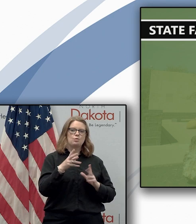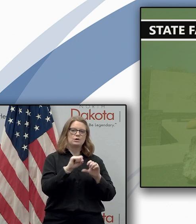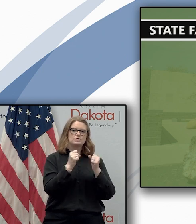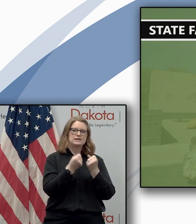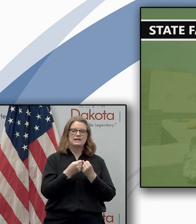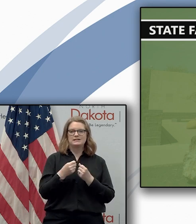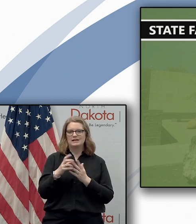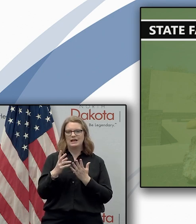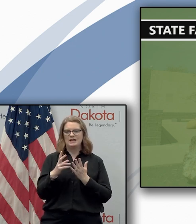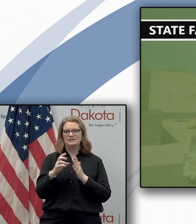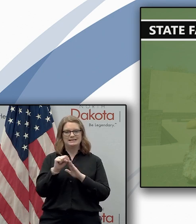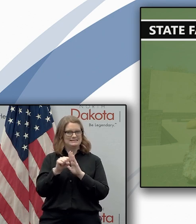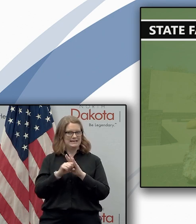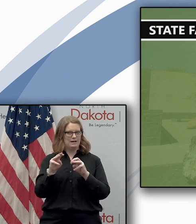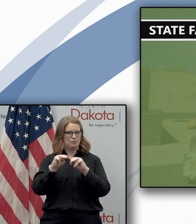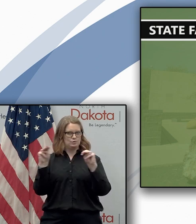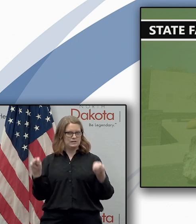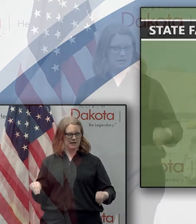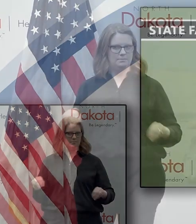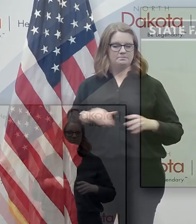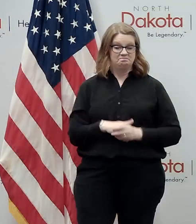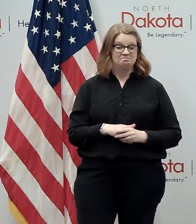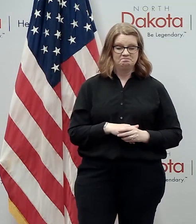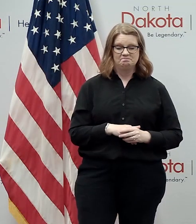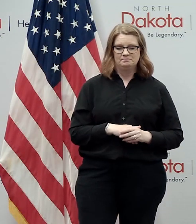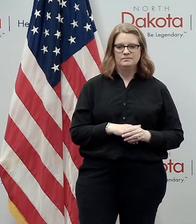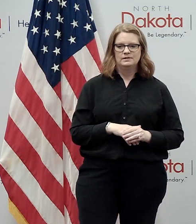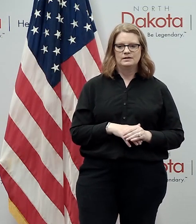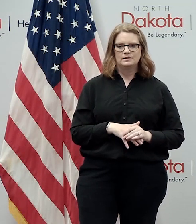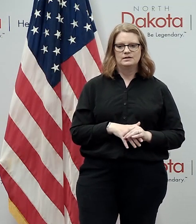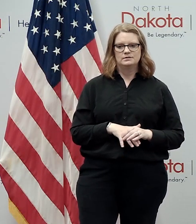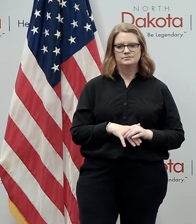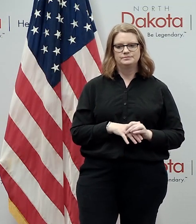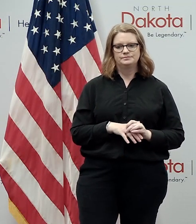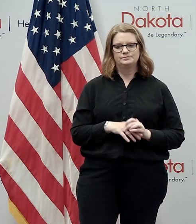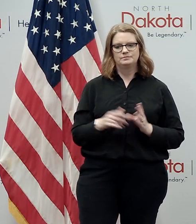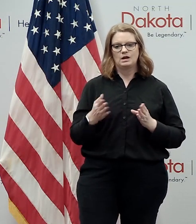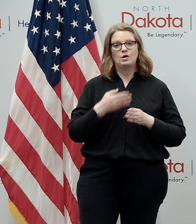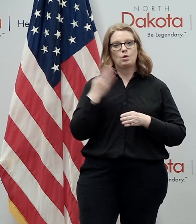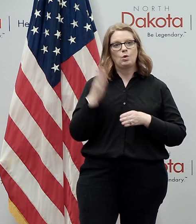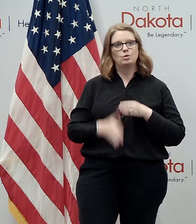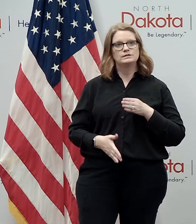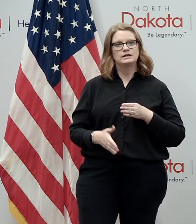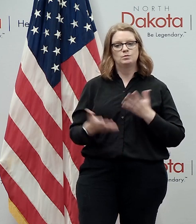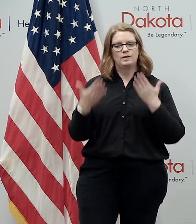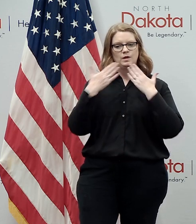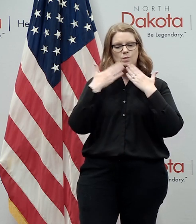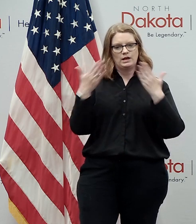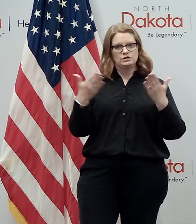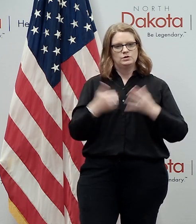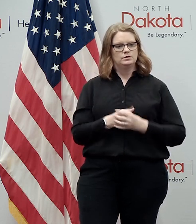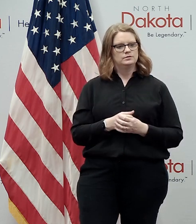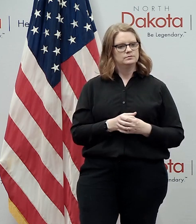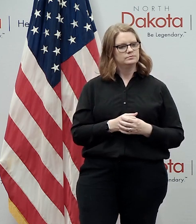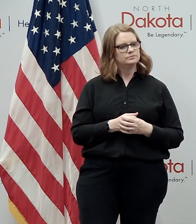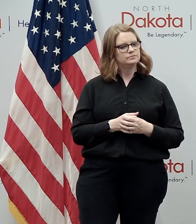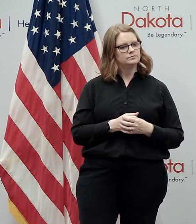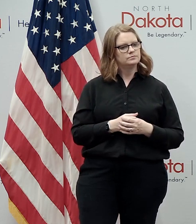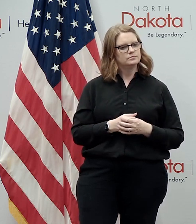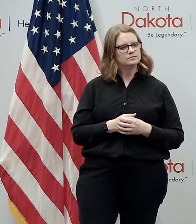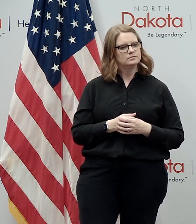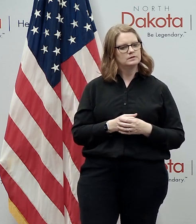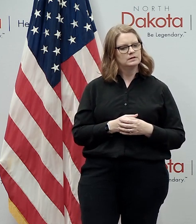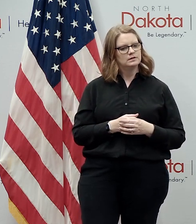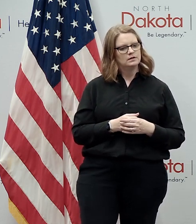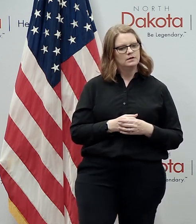museum so thank you for all the work you're doing over there uh closing out uh with uh gratitude uh i want to start out